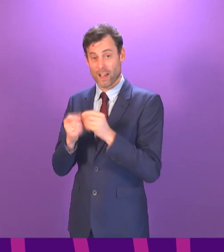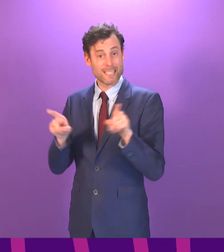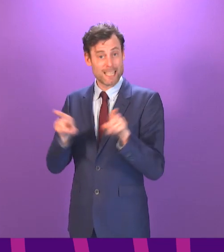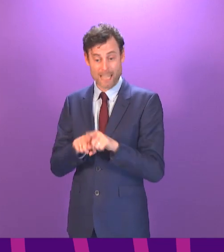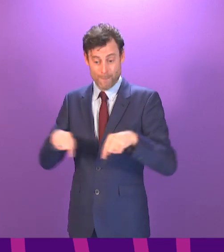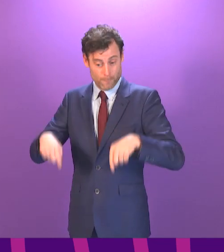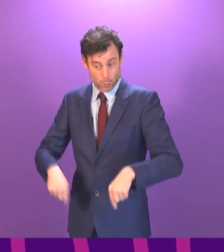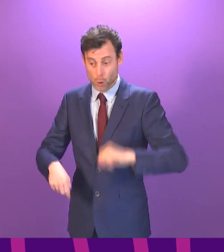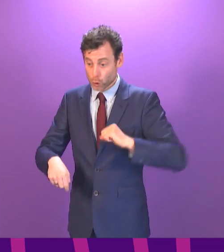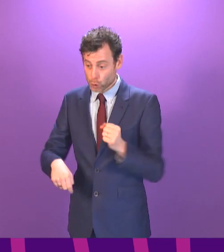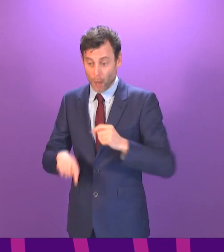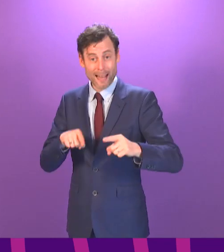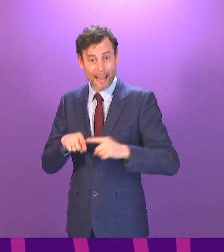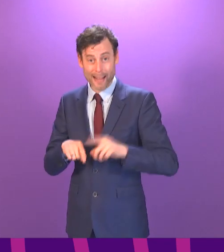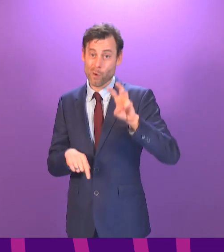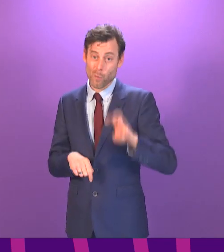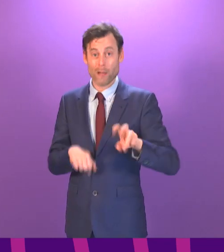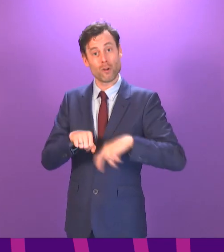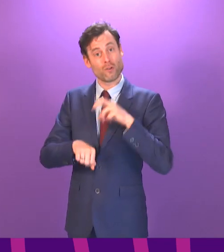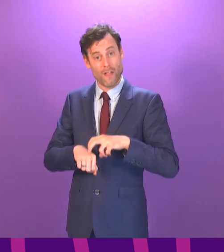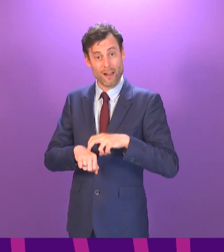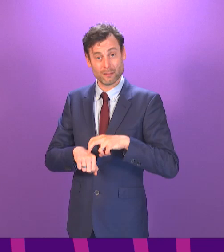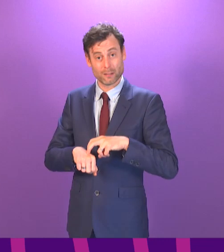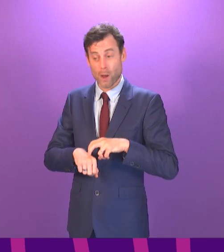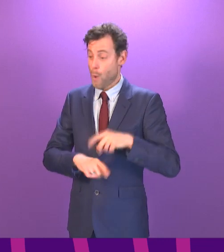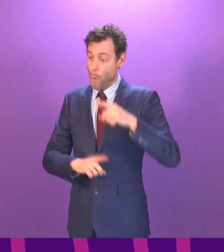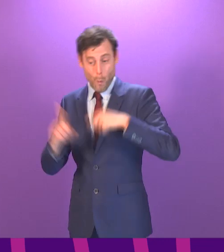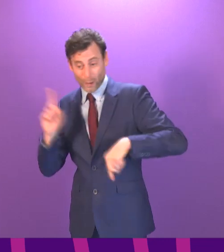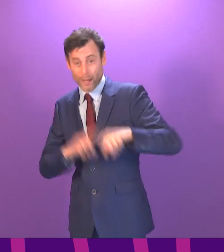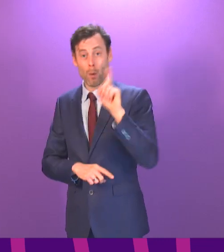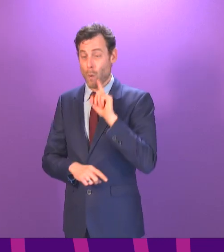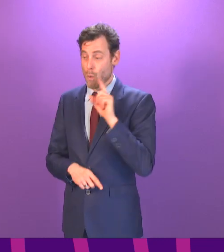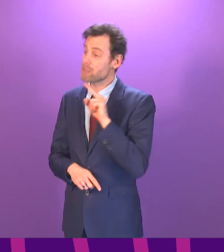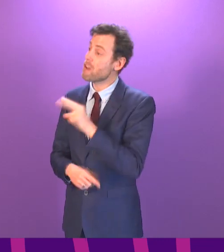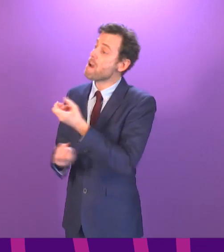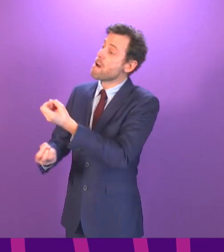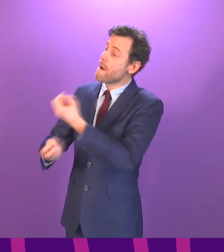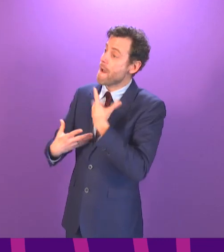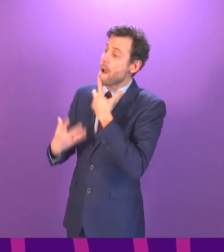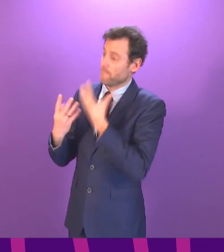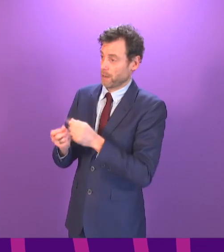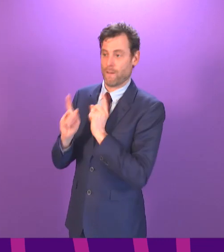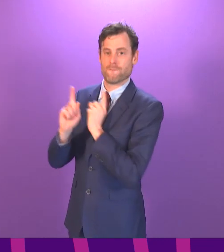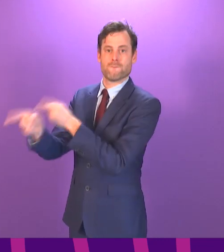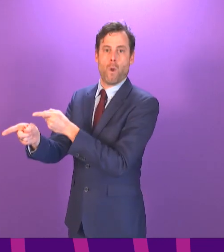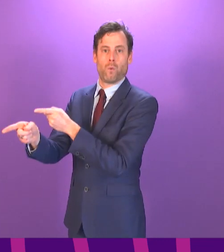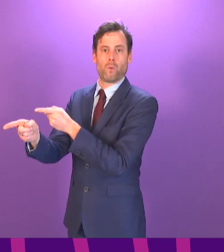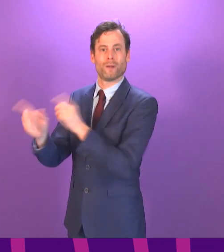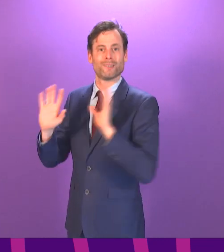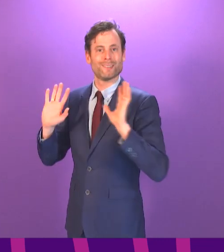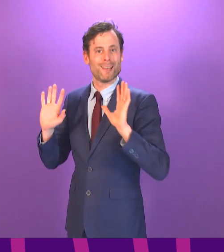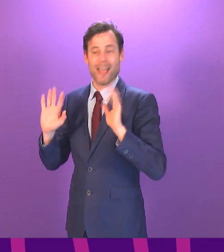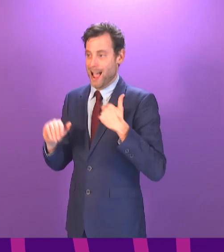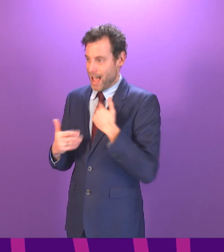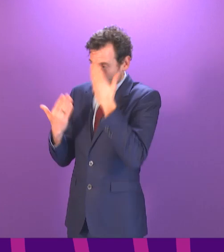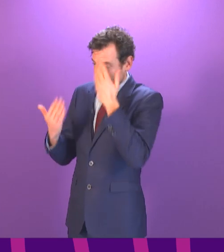the past is anything to go by, all governments will accept that advice. So I cannot say that with certainty right now, because that would be pre-empting the clinical